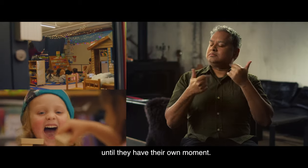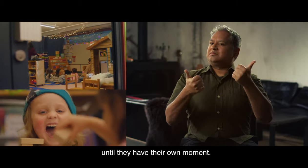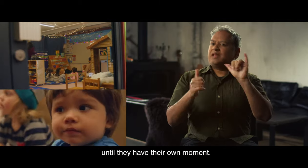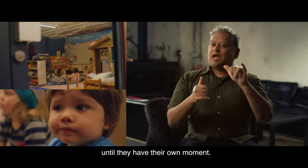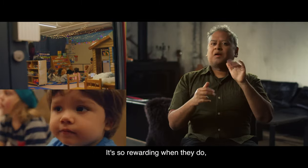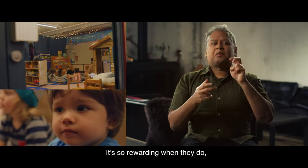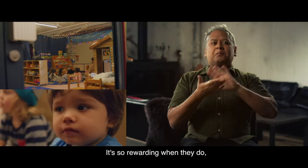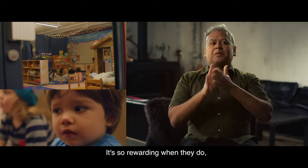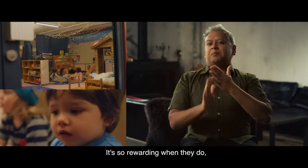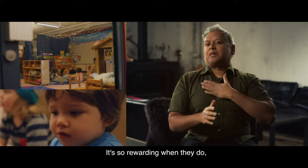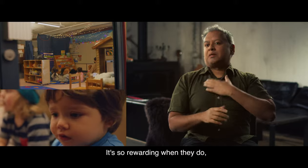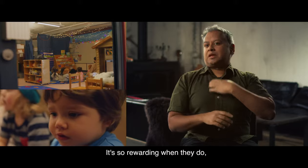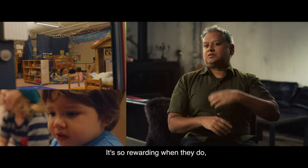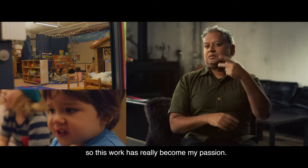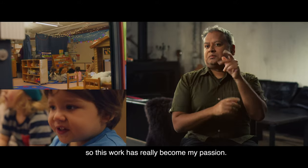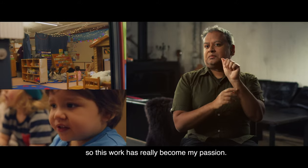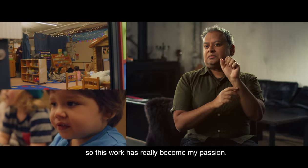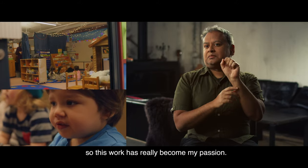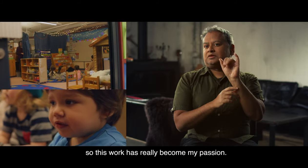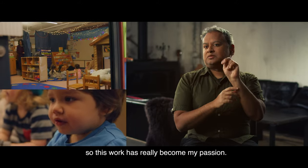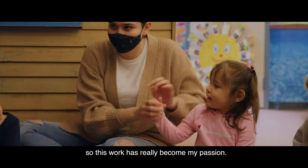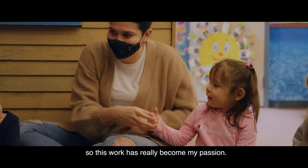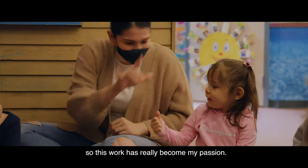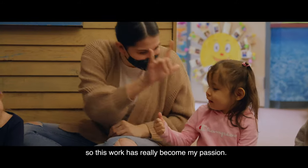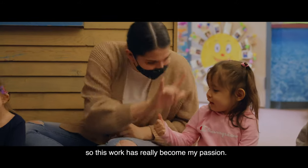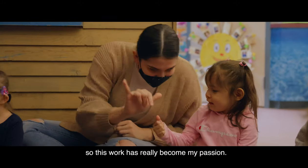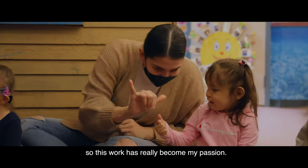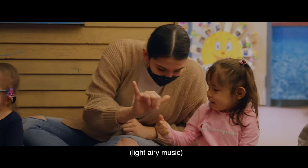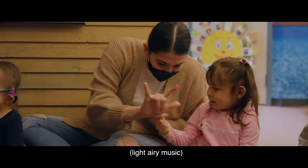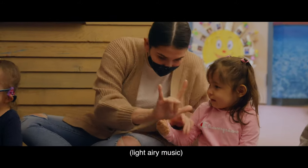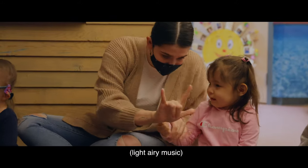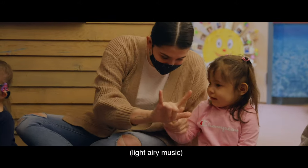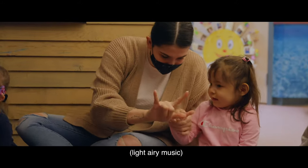have their own moment. It's so rewarding when they do, so this work has really become my passion.